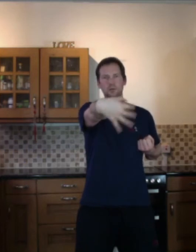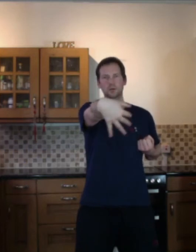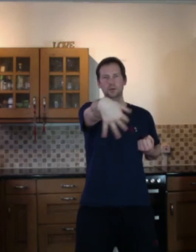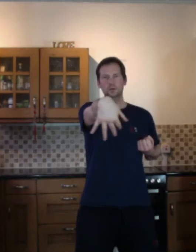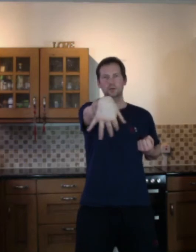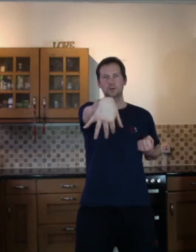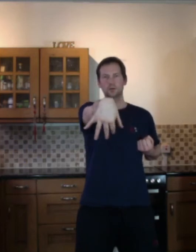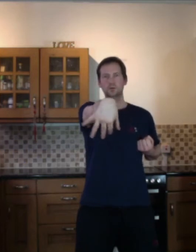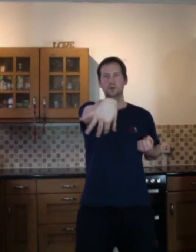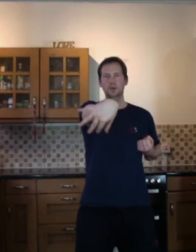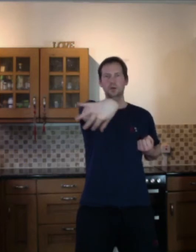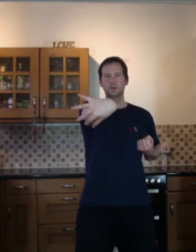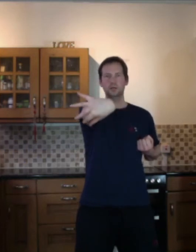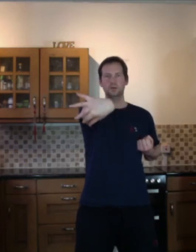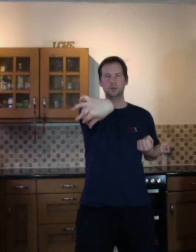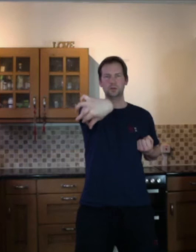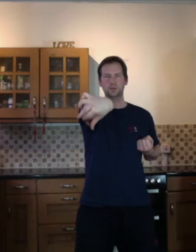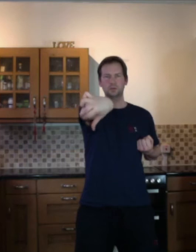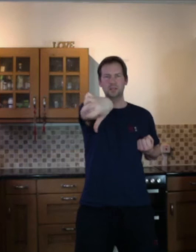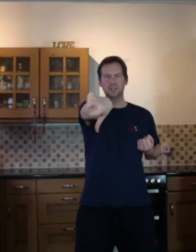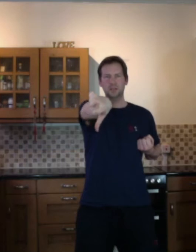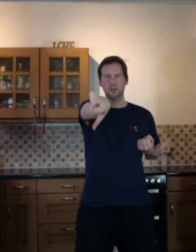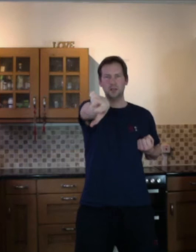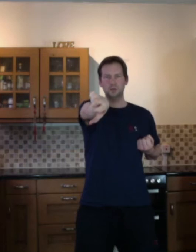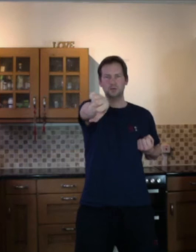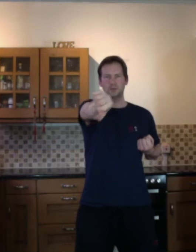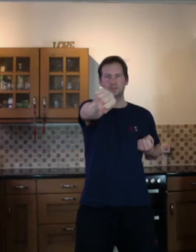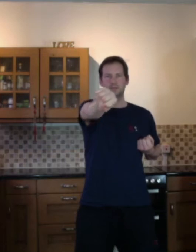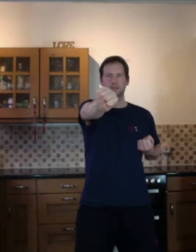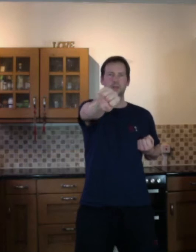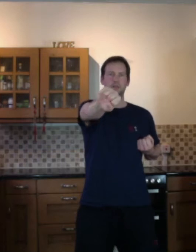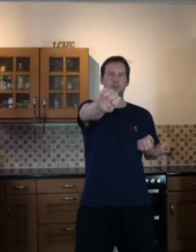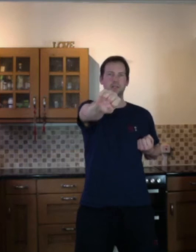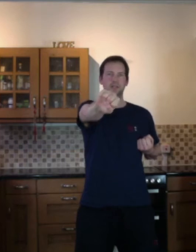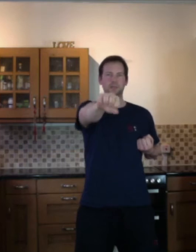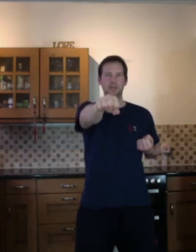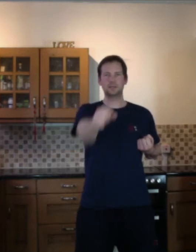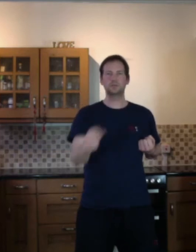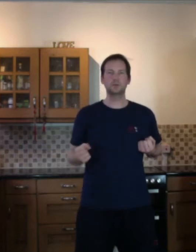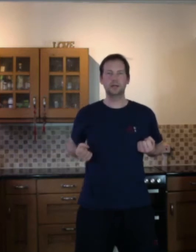one, two, three quarters, close from your little finger, squeeze and relax and pull back.